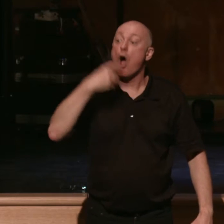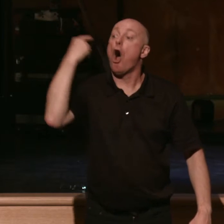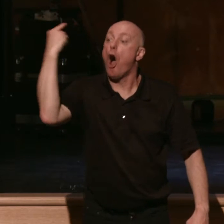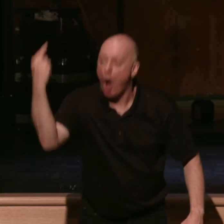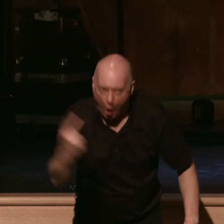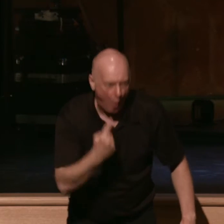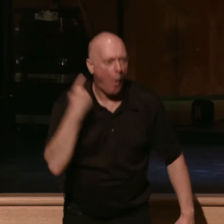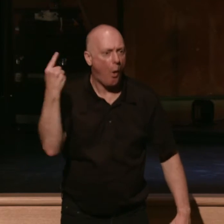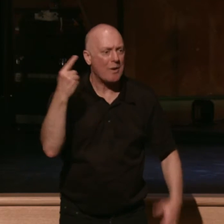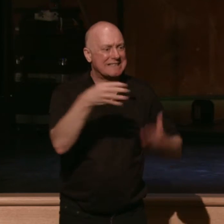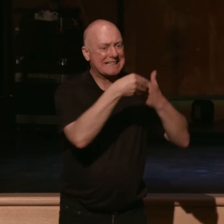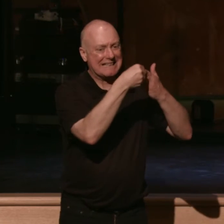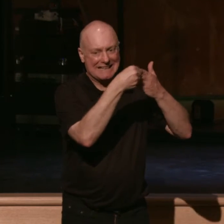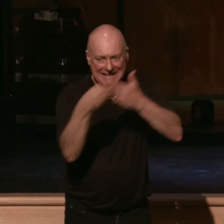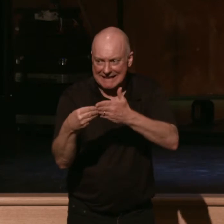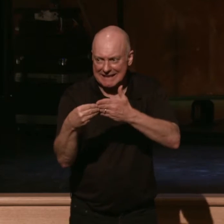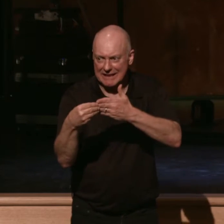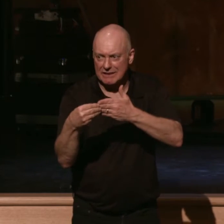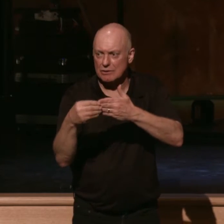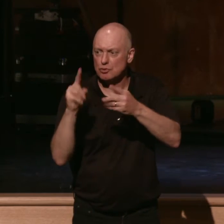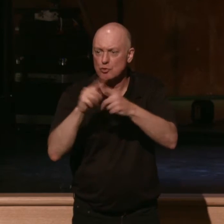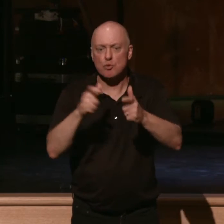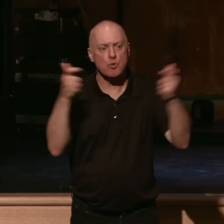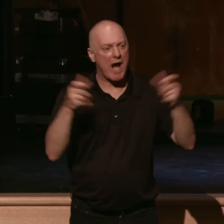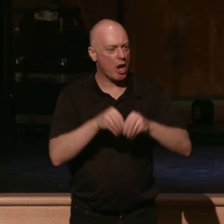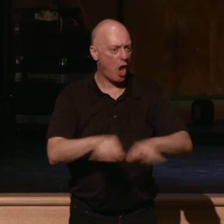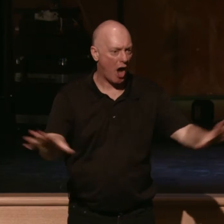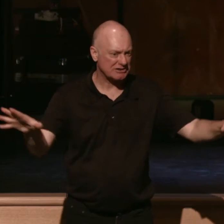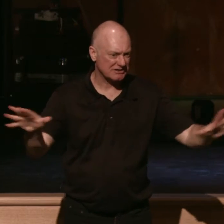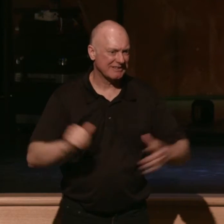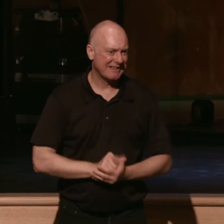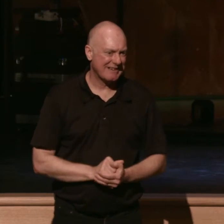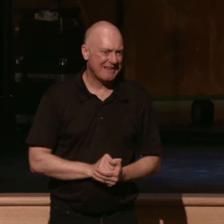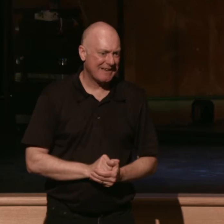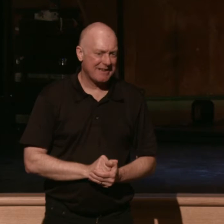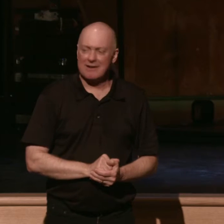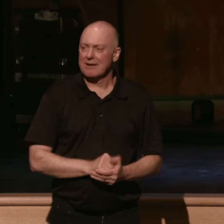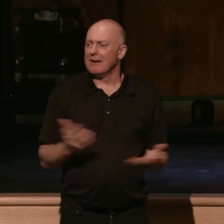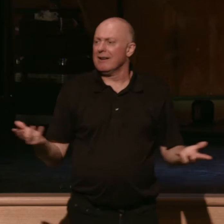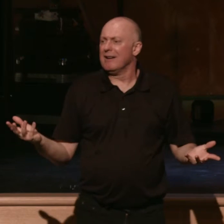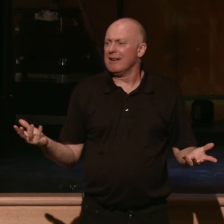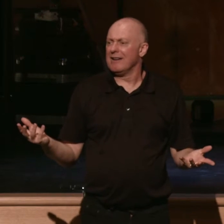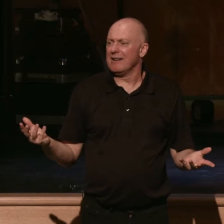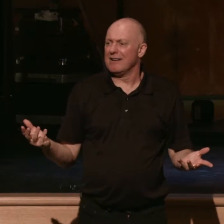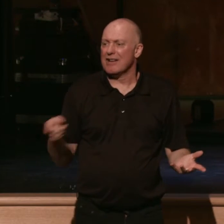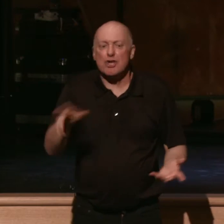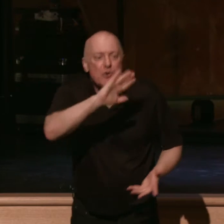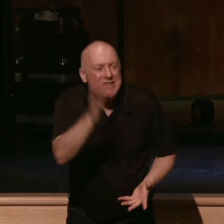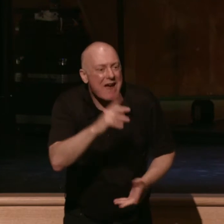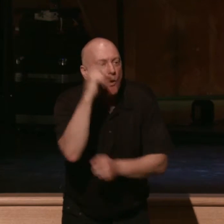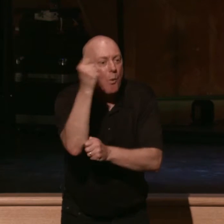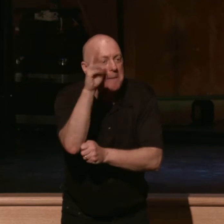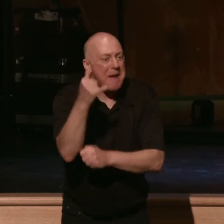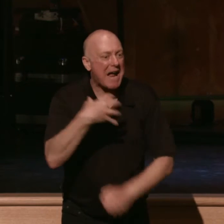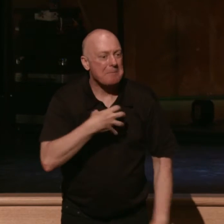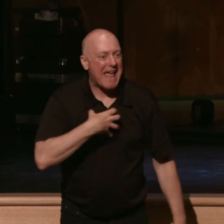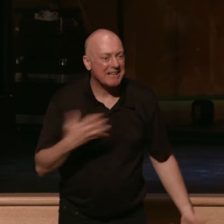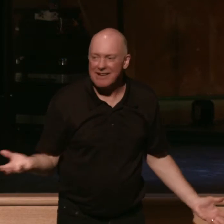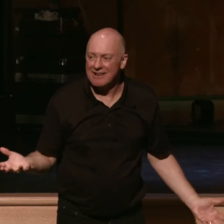always leads to great loss. Never, never do you win by complaining. You don't gain